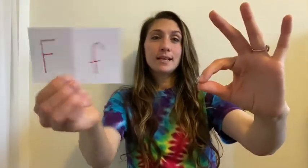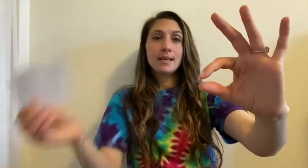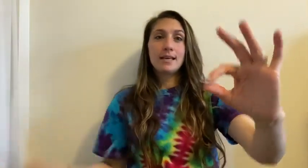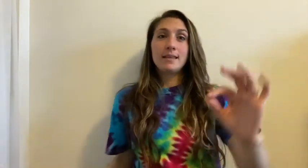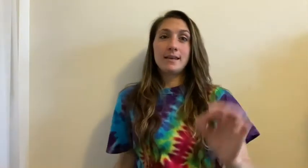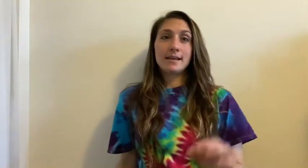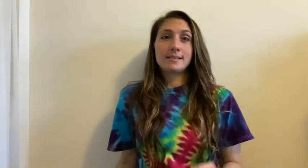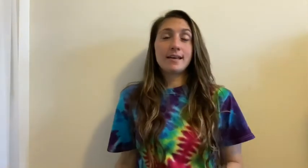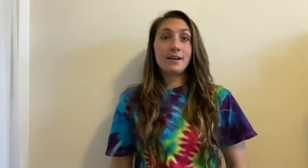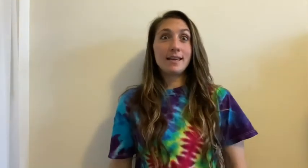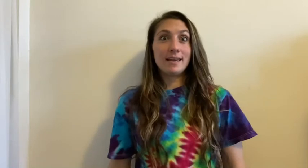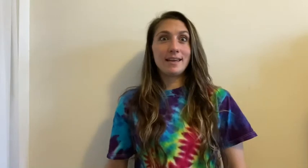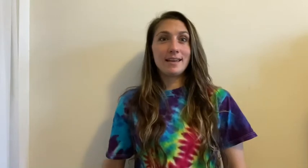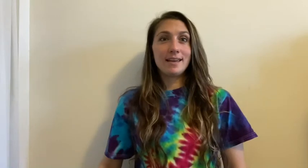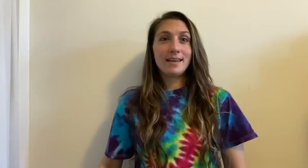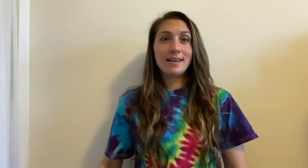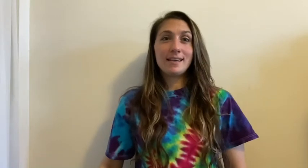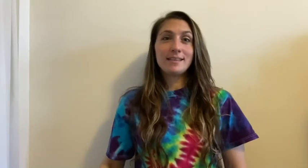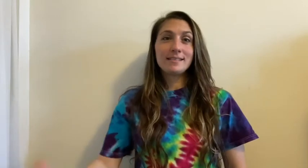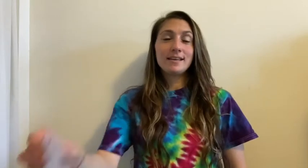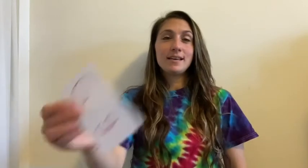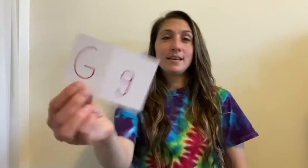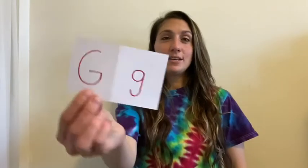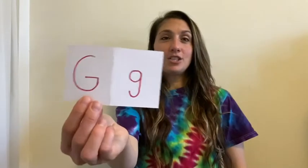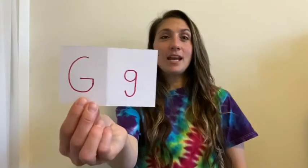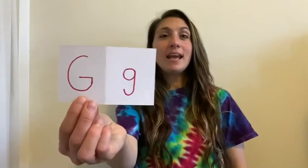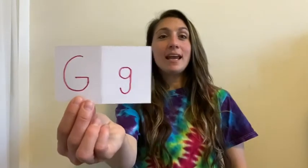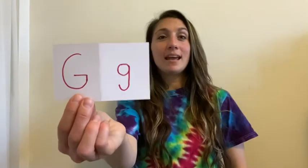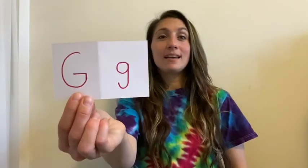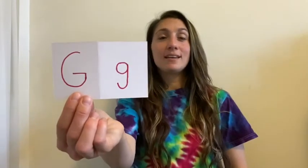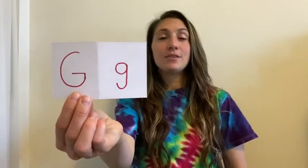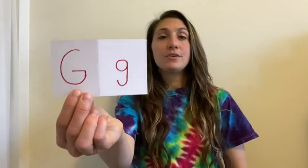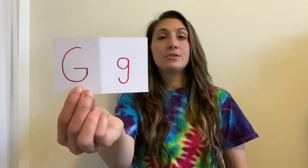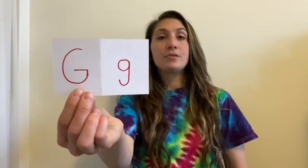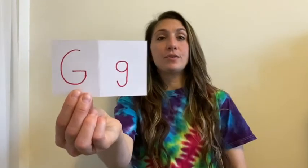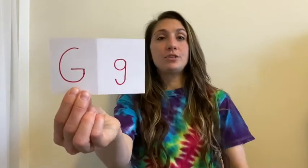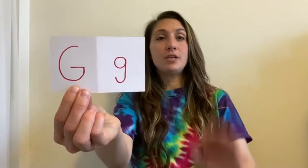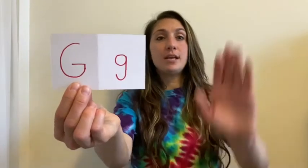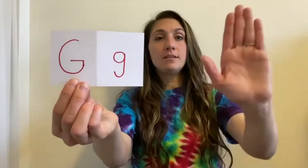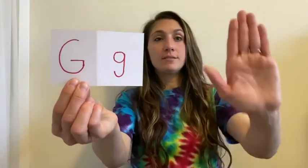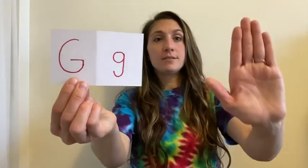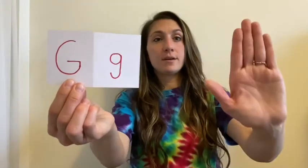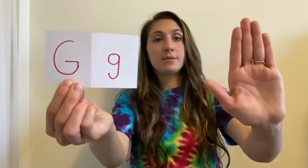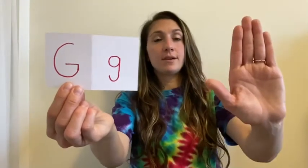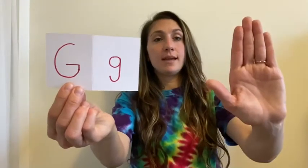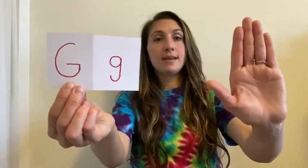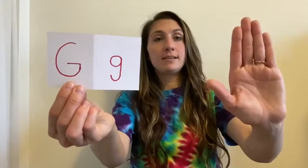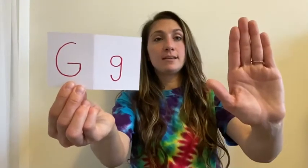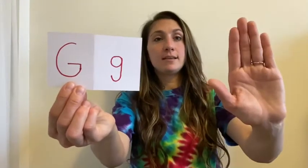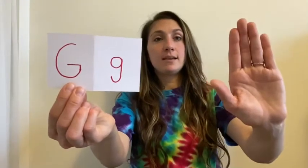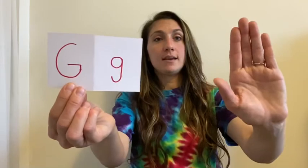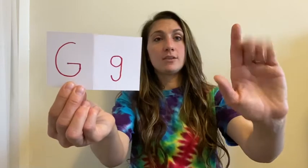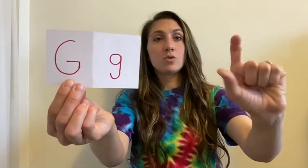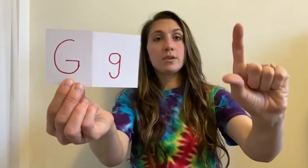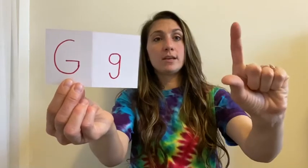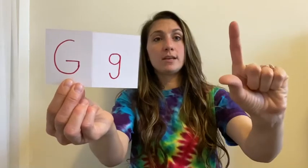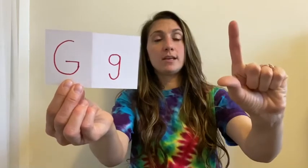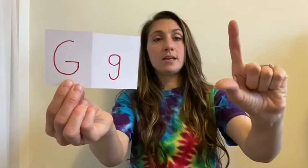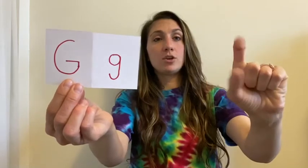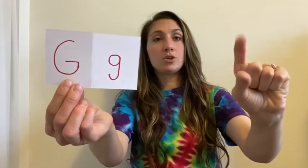The next letter is G. So for the G, start with your hand, and you're only gonna need your two